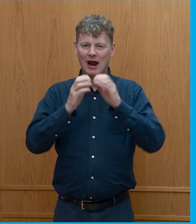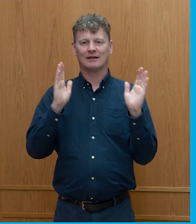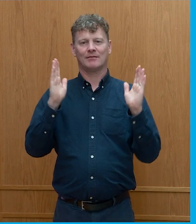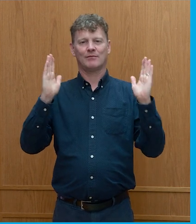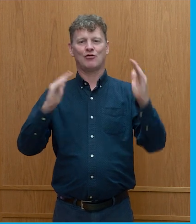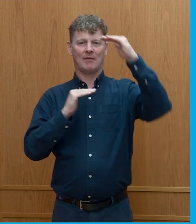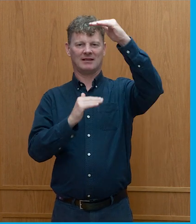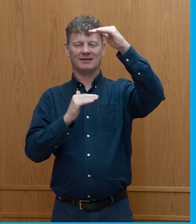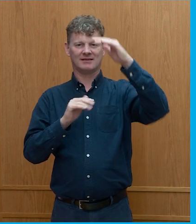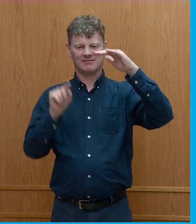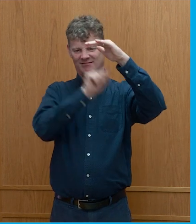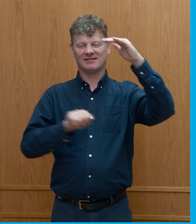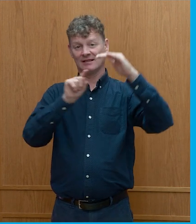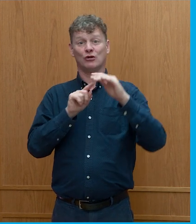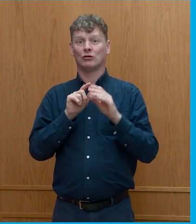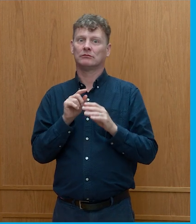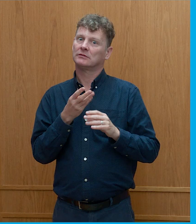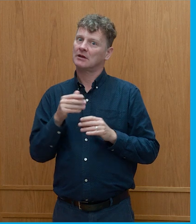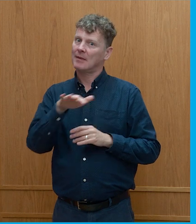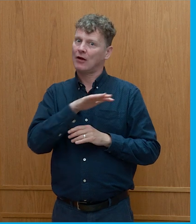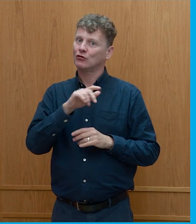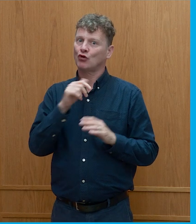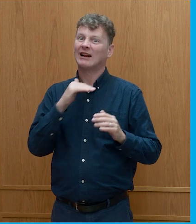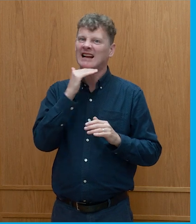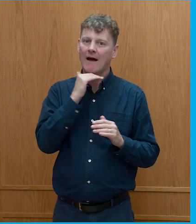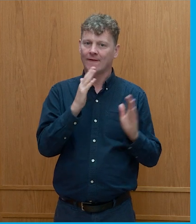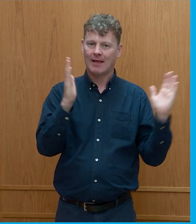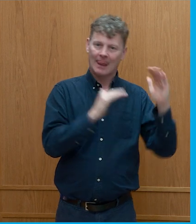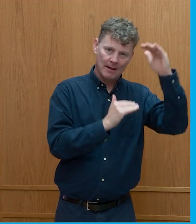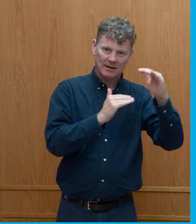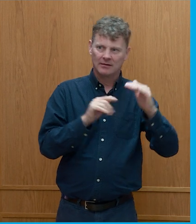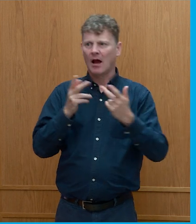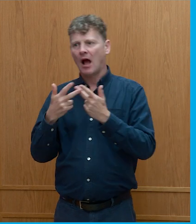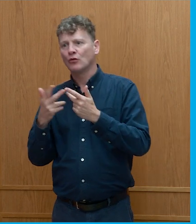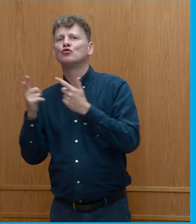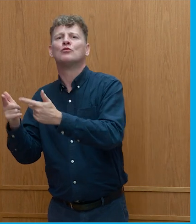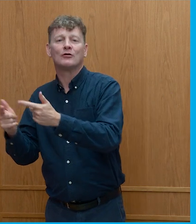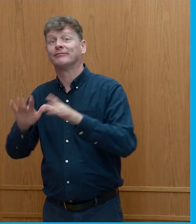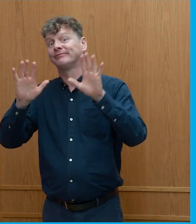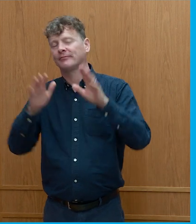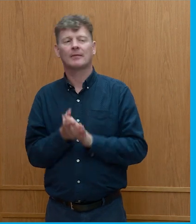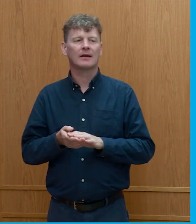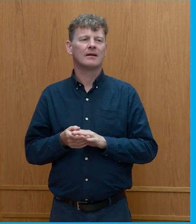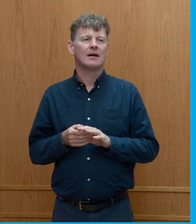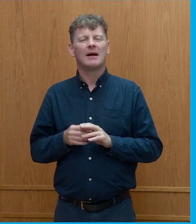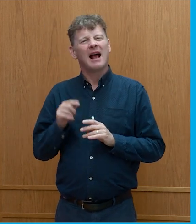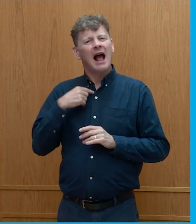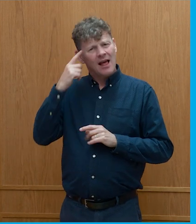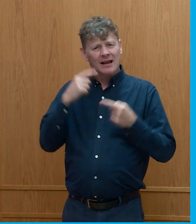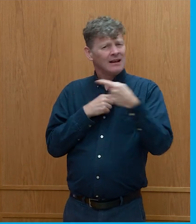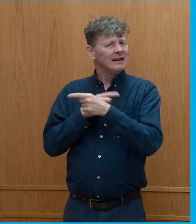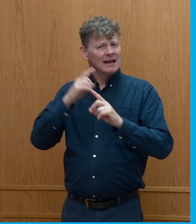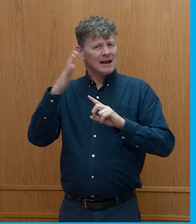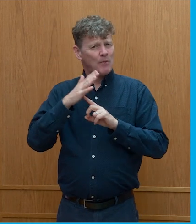arguably there's not quite enough of those in some areas and there's maybe too many in others who knows um but i think actually that's a quite important point and it